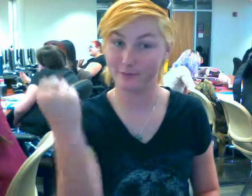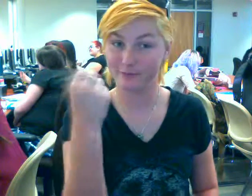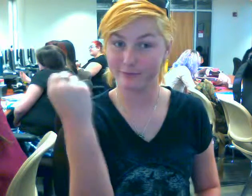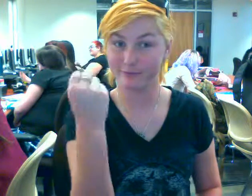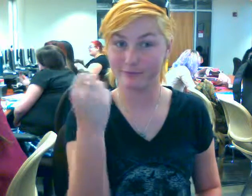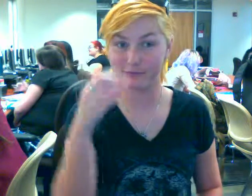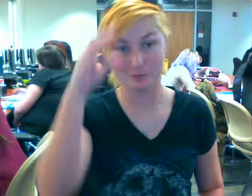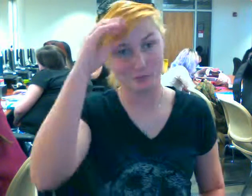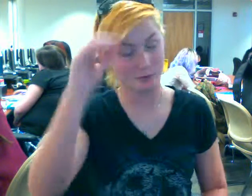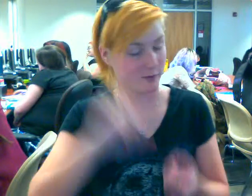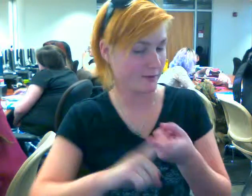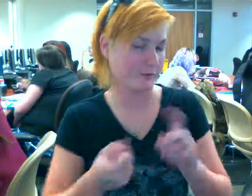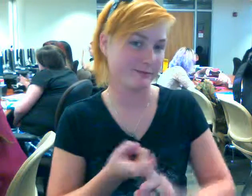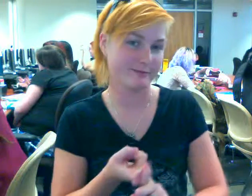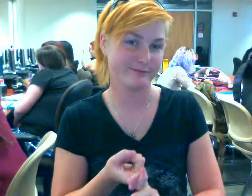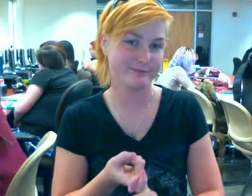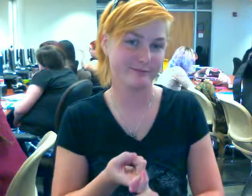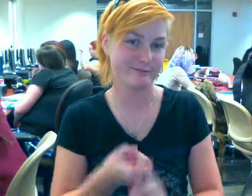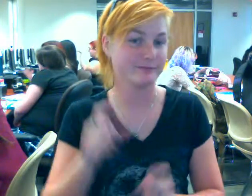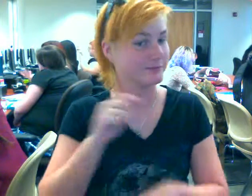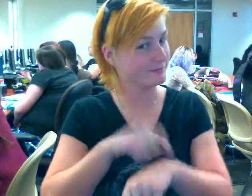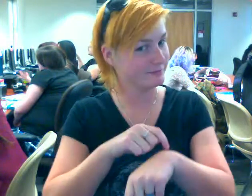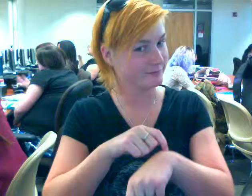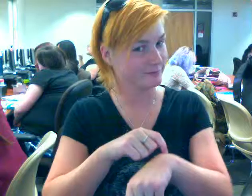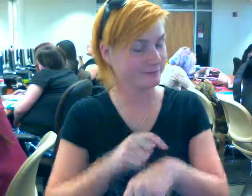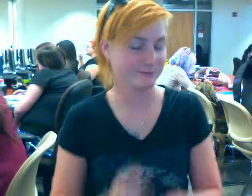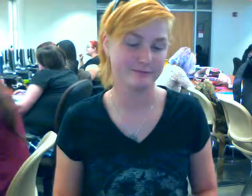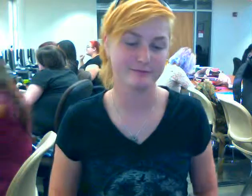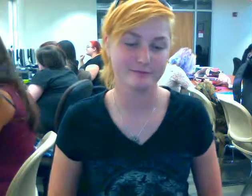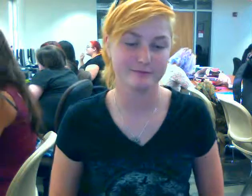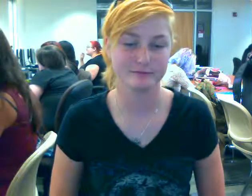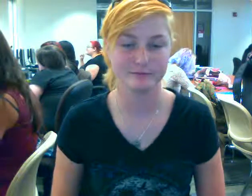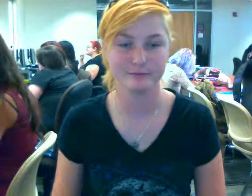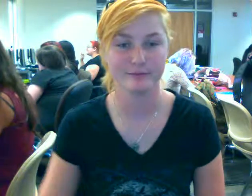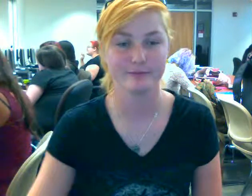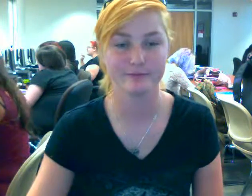It's a child that has one. It's so crazy. Yeah.